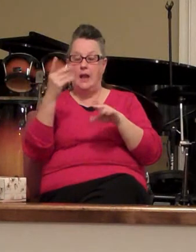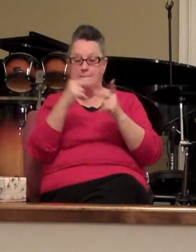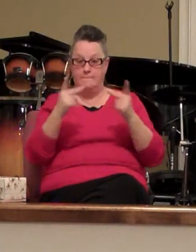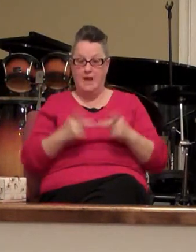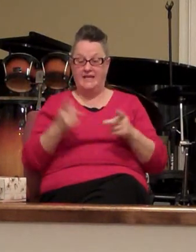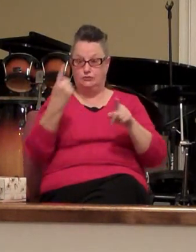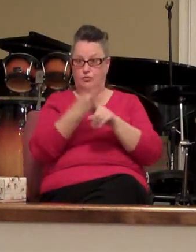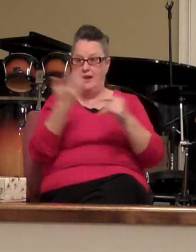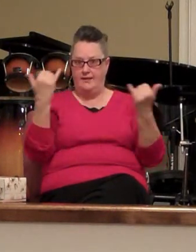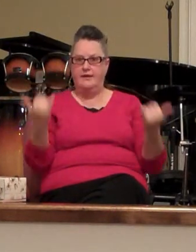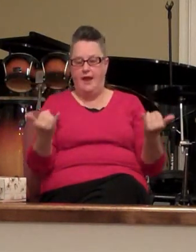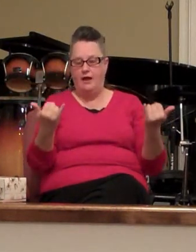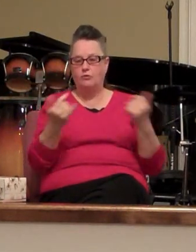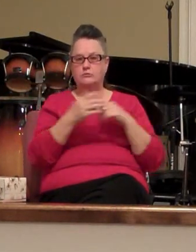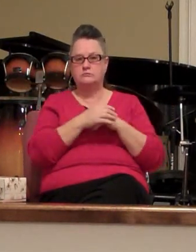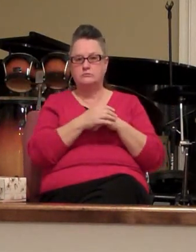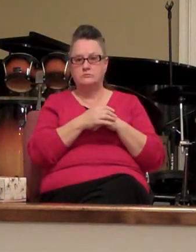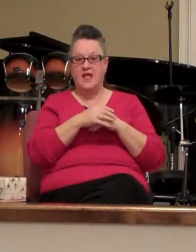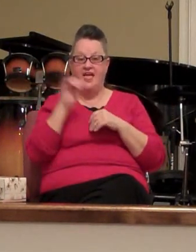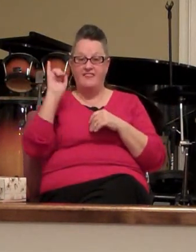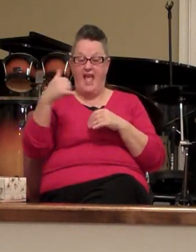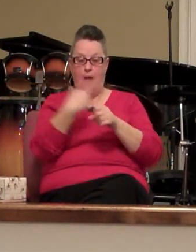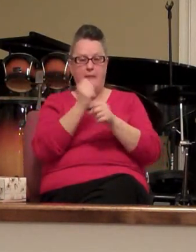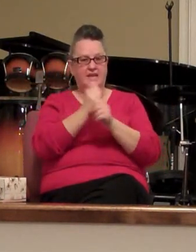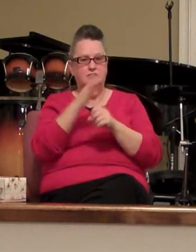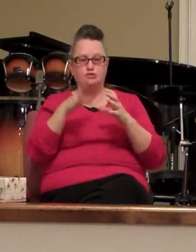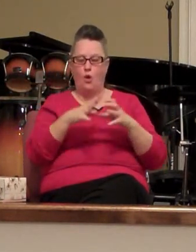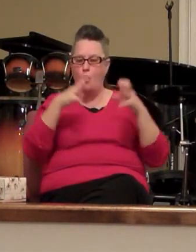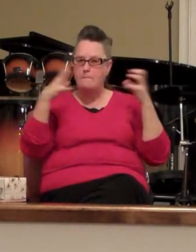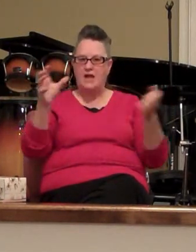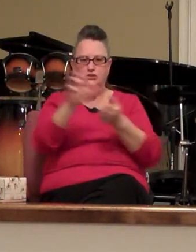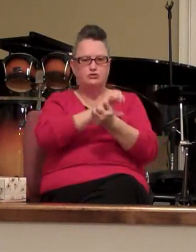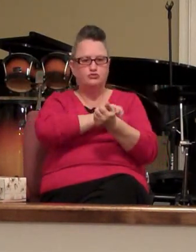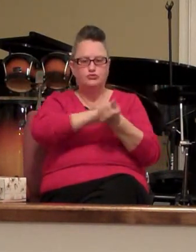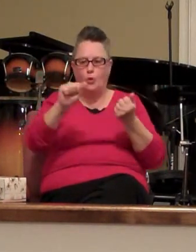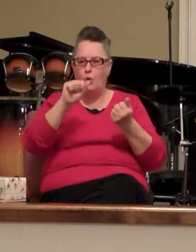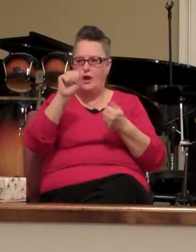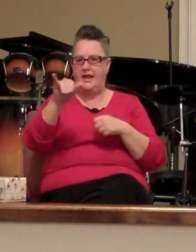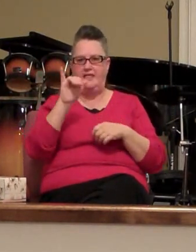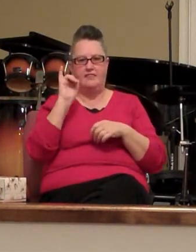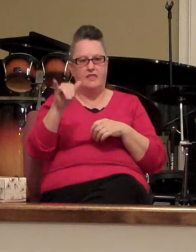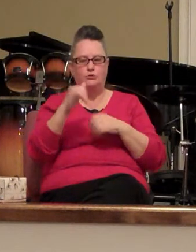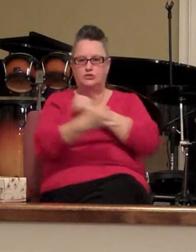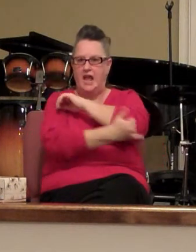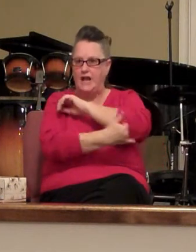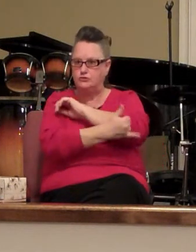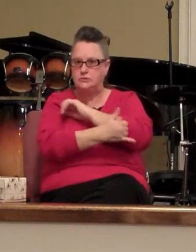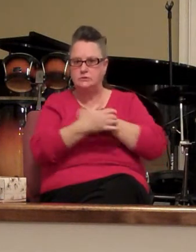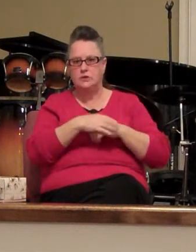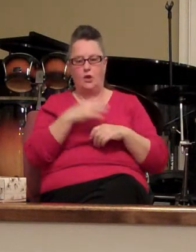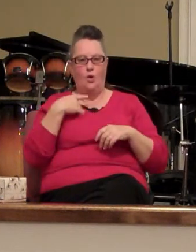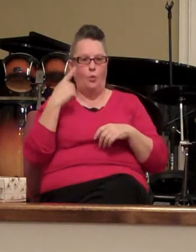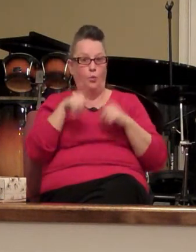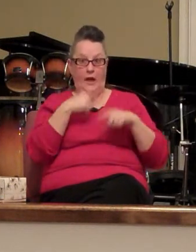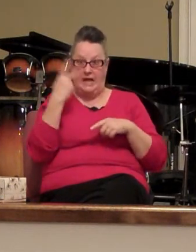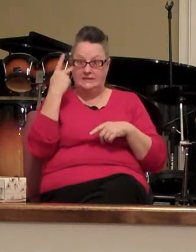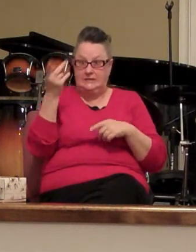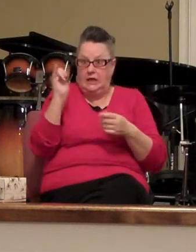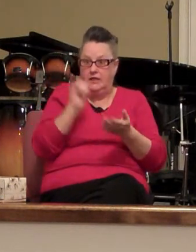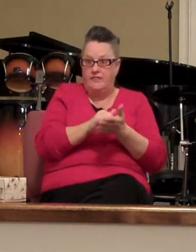now they are causing so much destruction and chaos and when I see these things I say